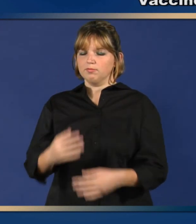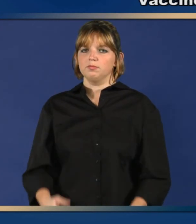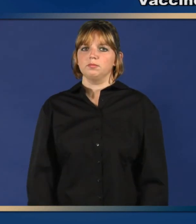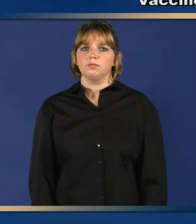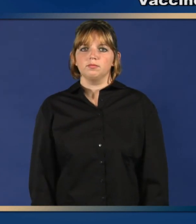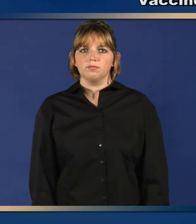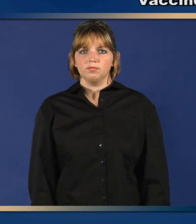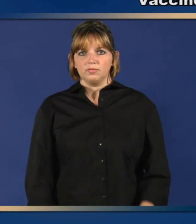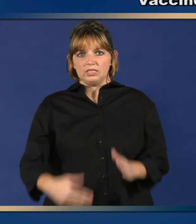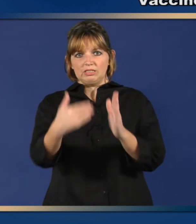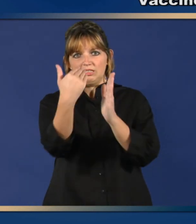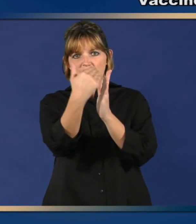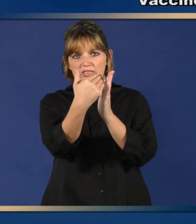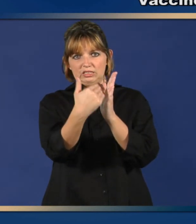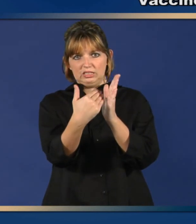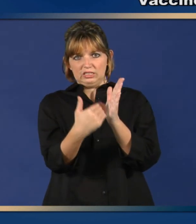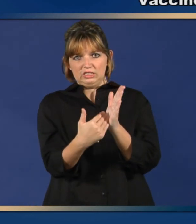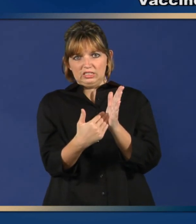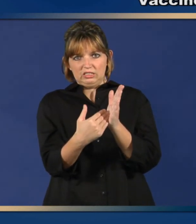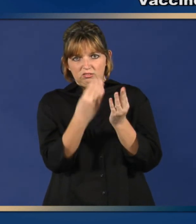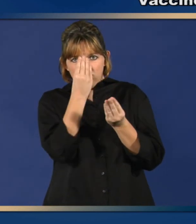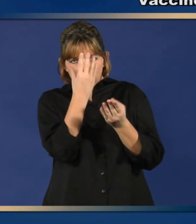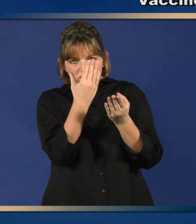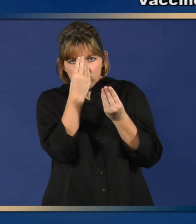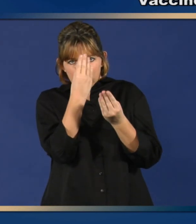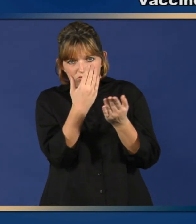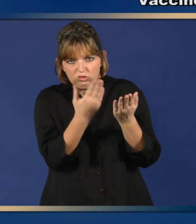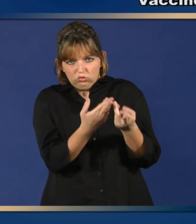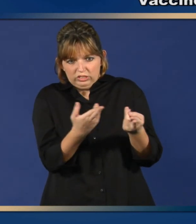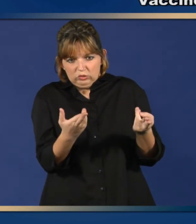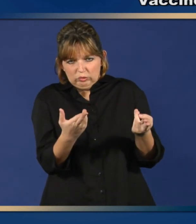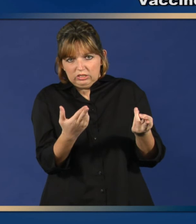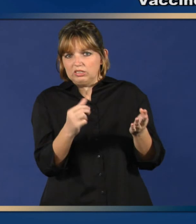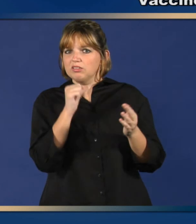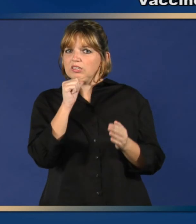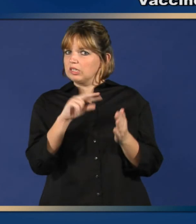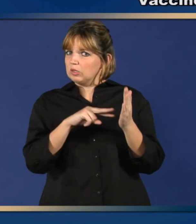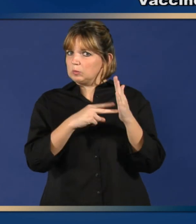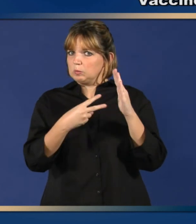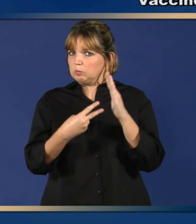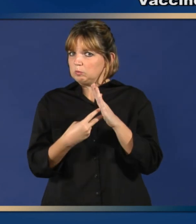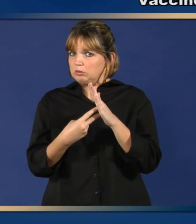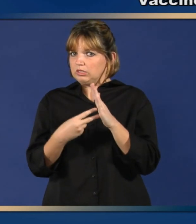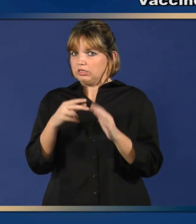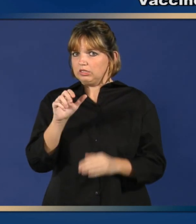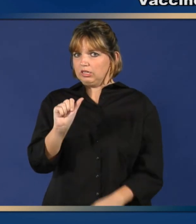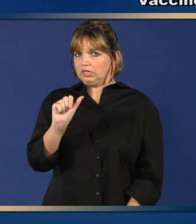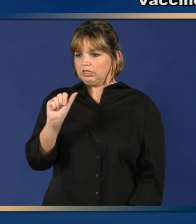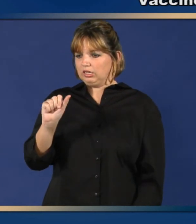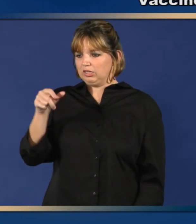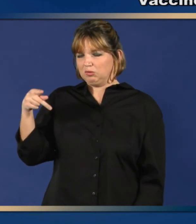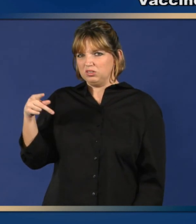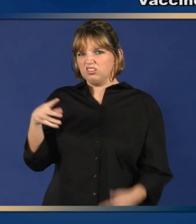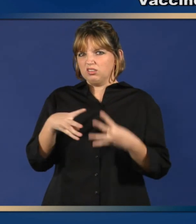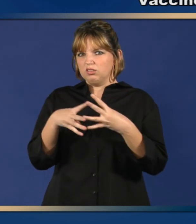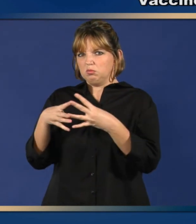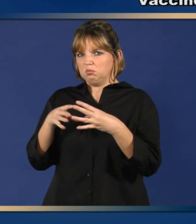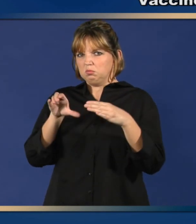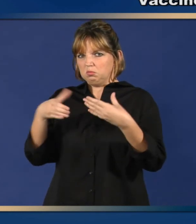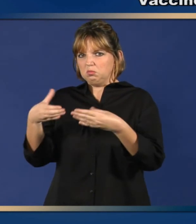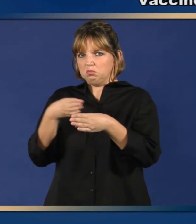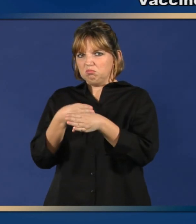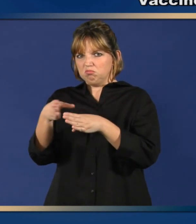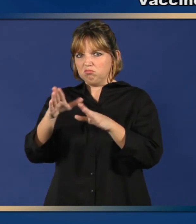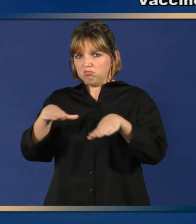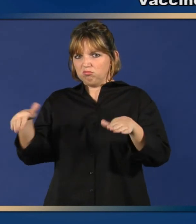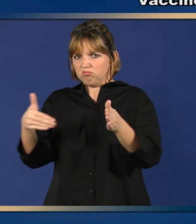imply an endorsement by the American Academy of Pediatrics, or AAP. The AAP is not